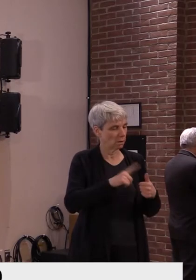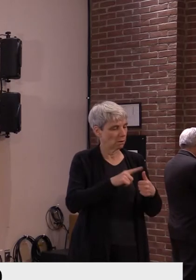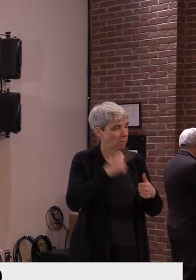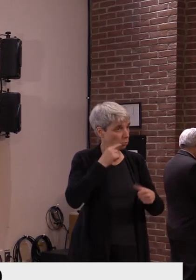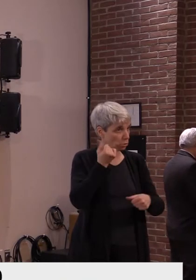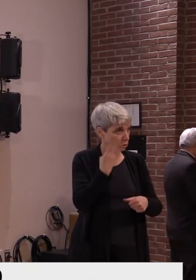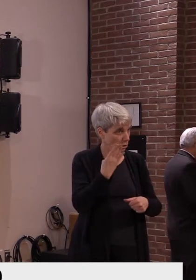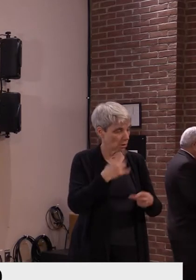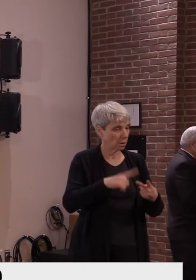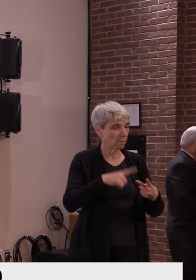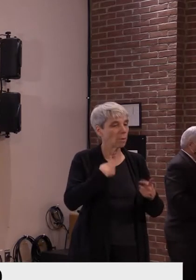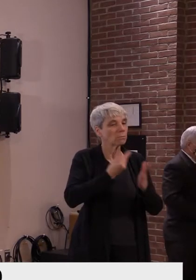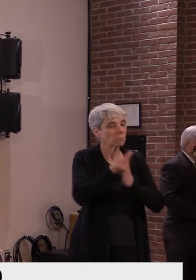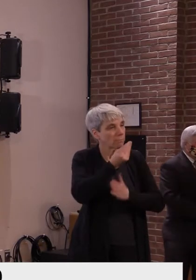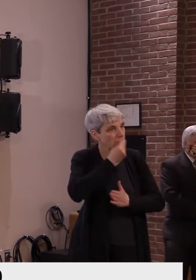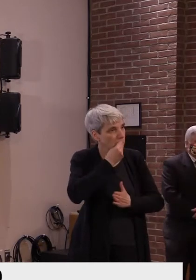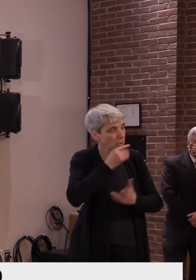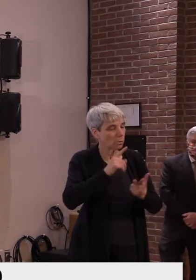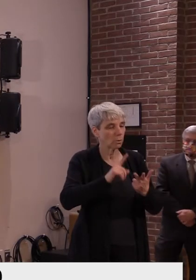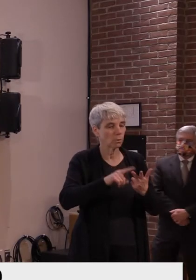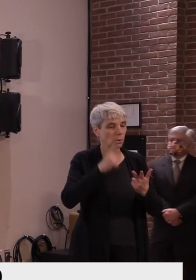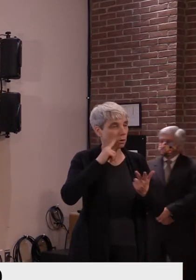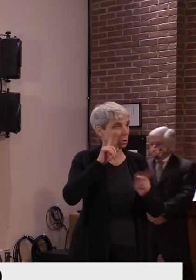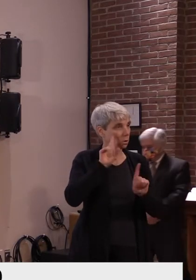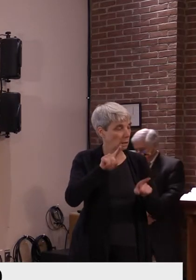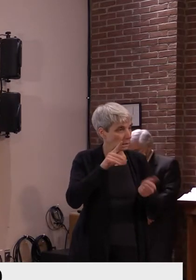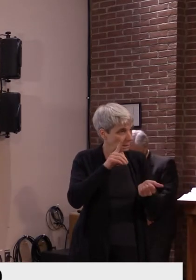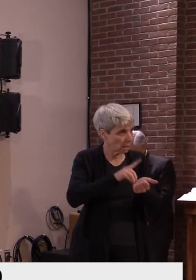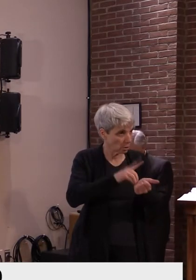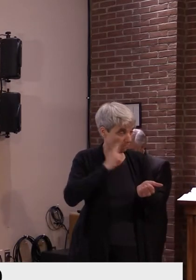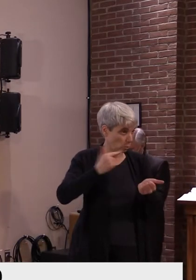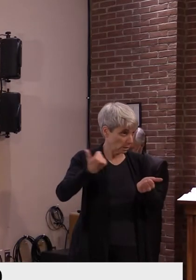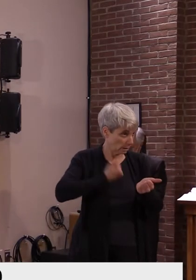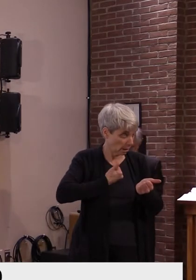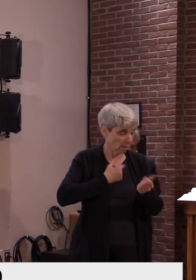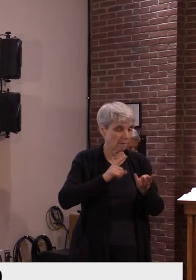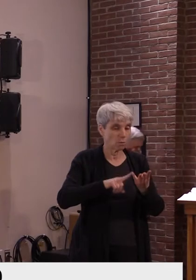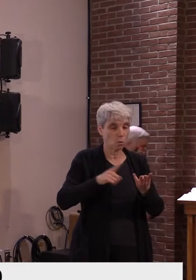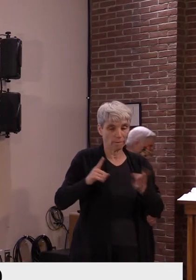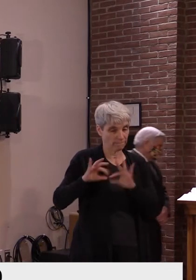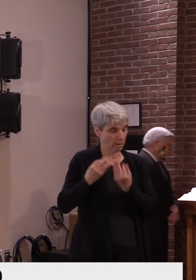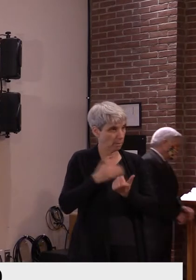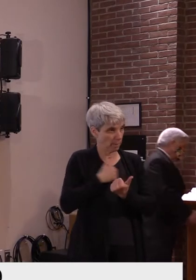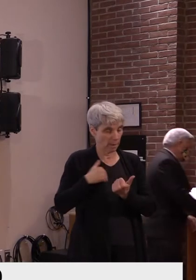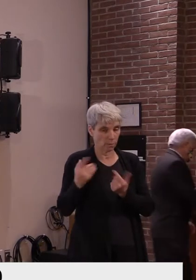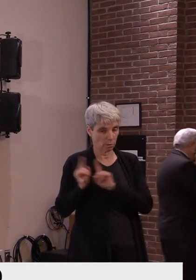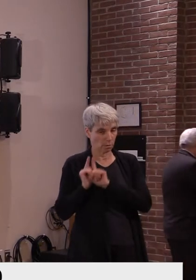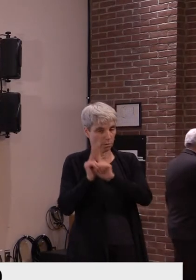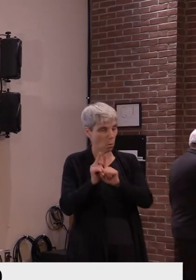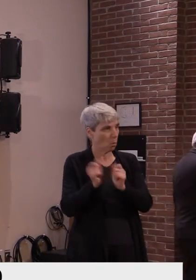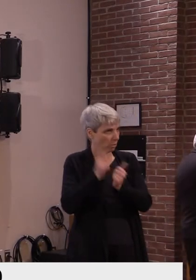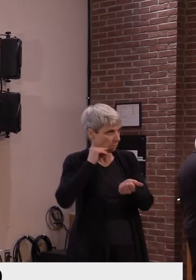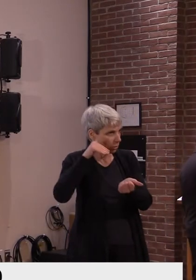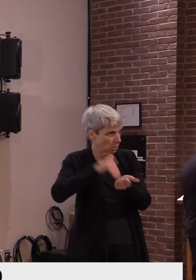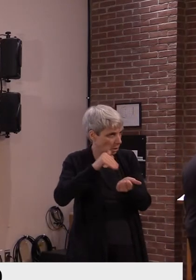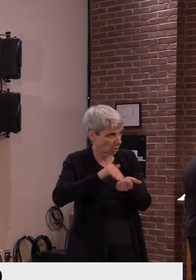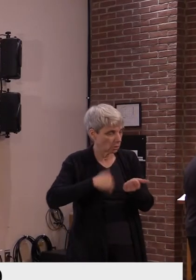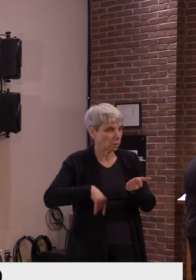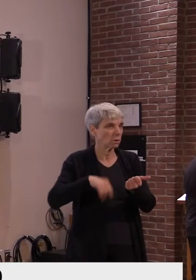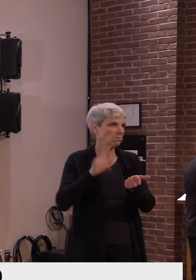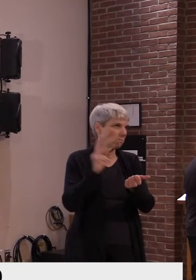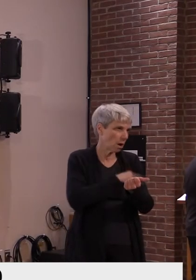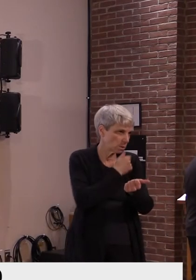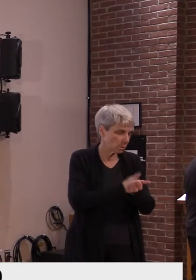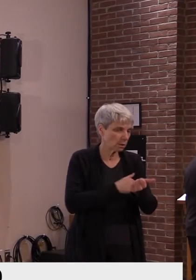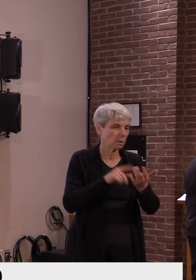things like traveling for your own medical care, traveling for the medical care of others, traveling for school, whether that's K through